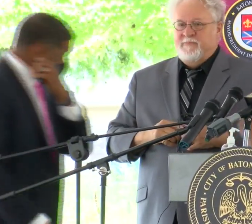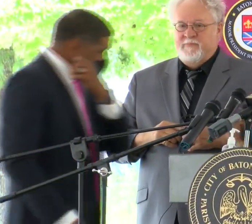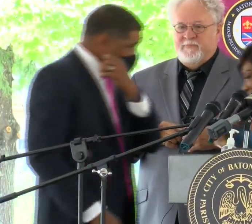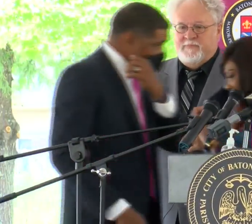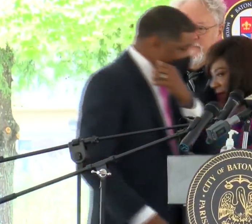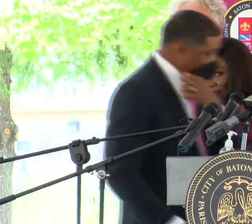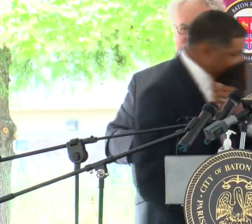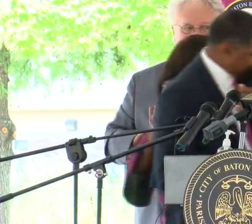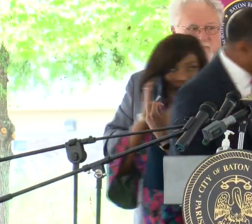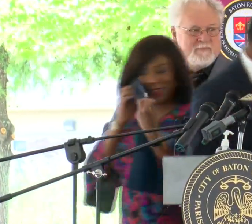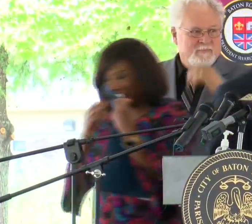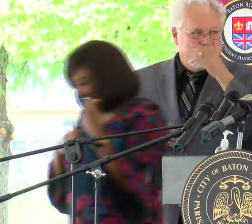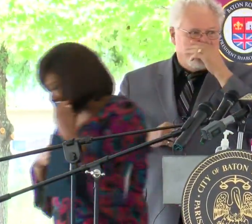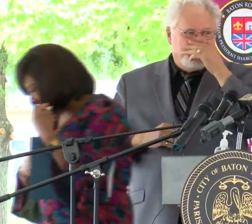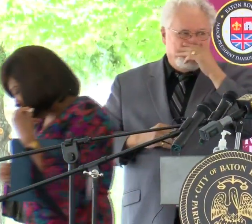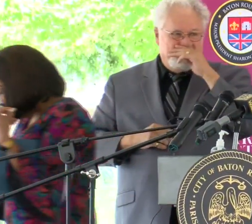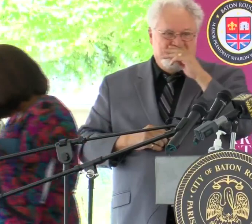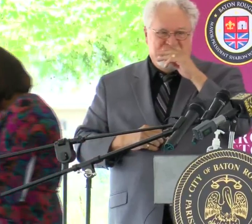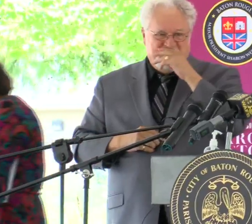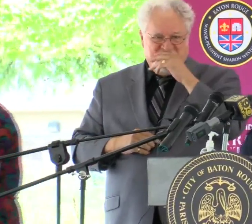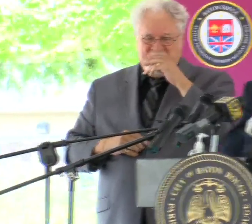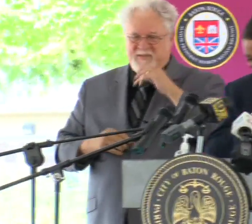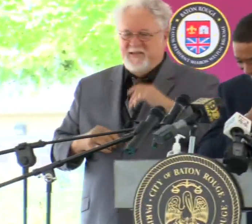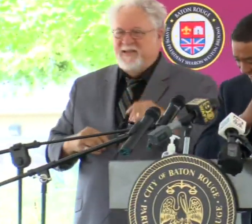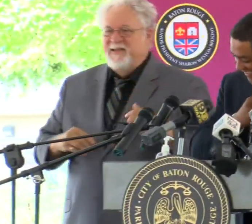If I didn't know you were here, they called your name.